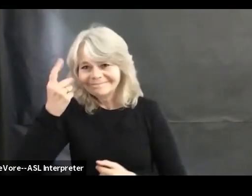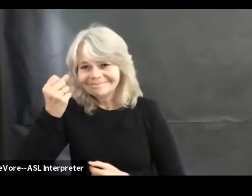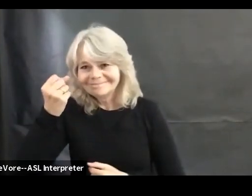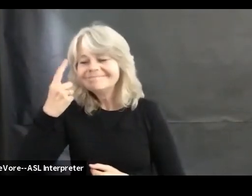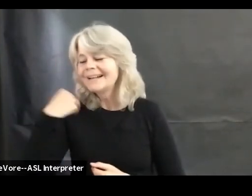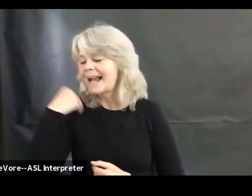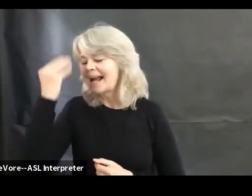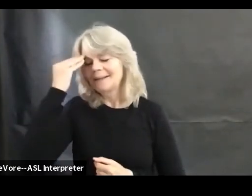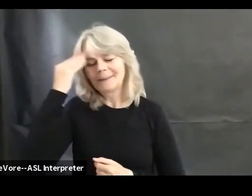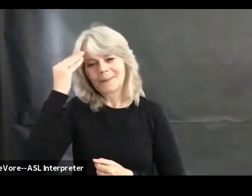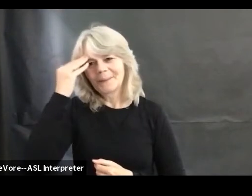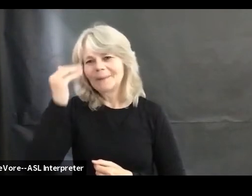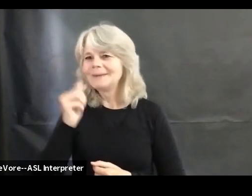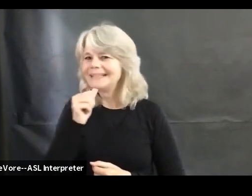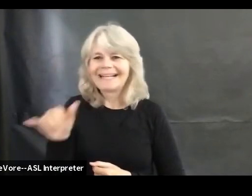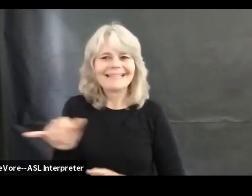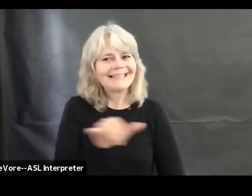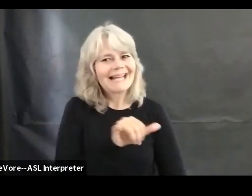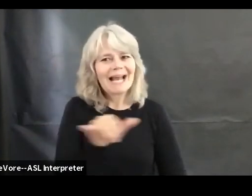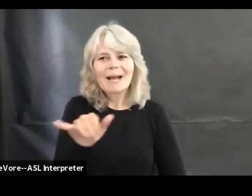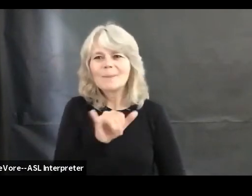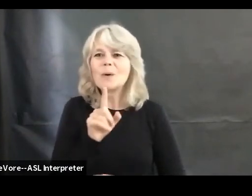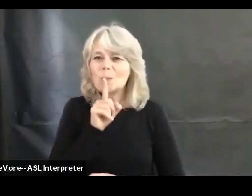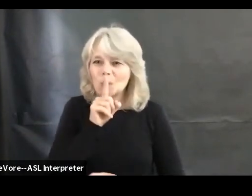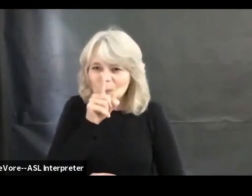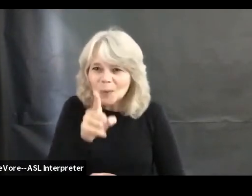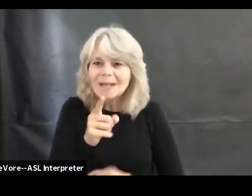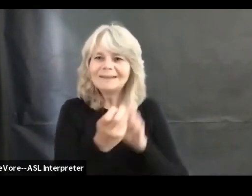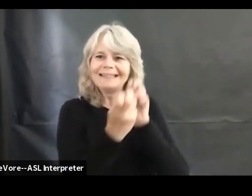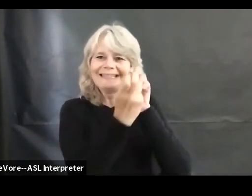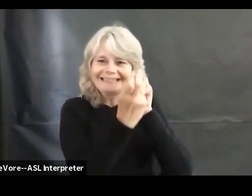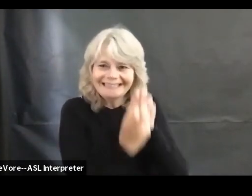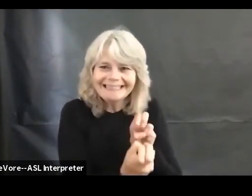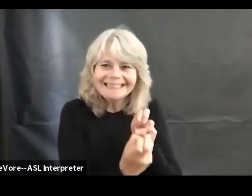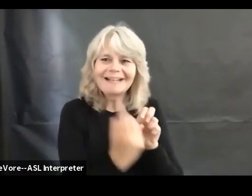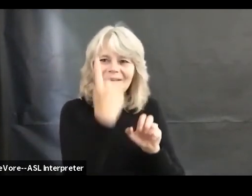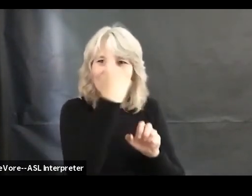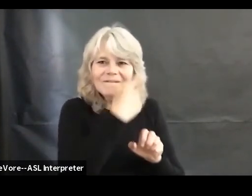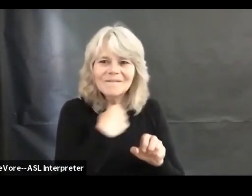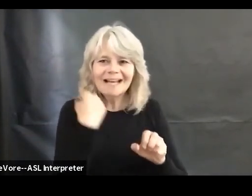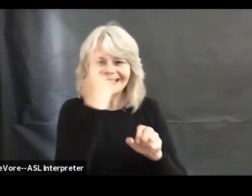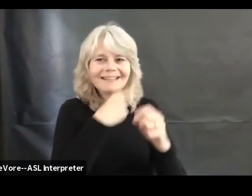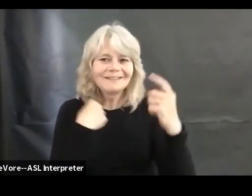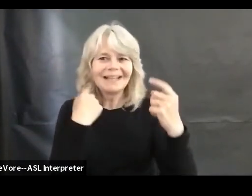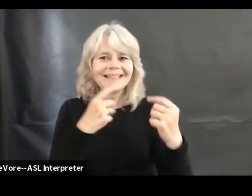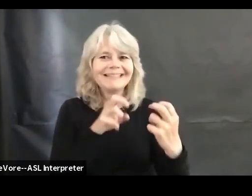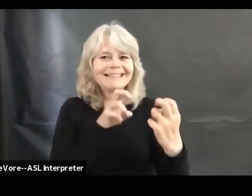but it is good to see others.